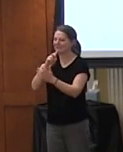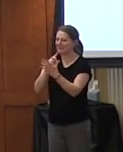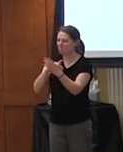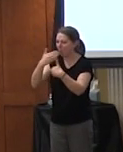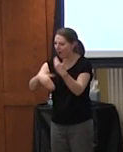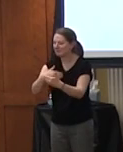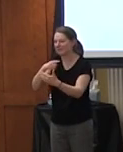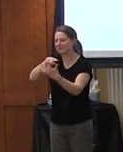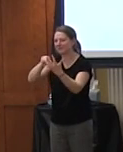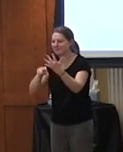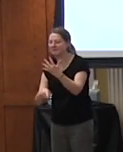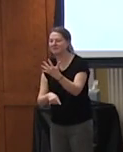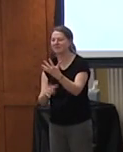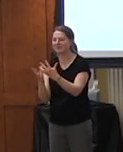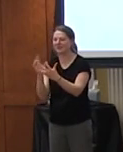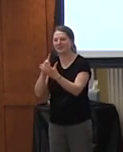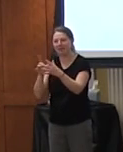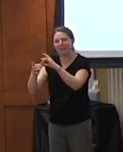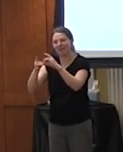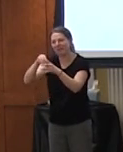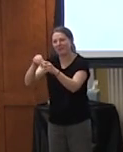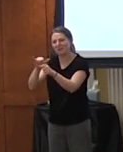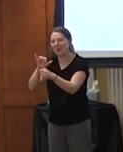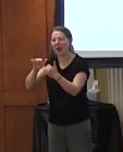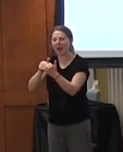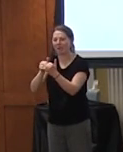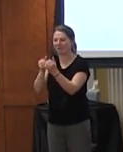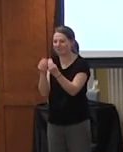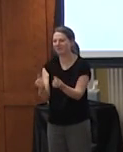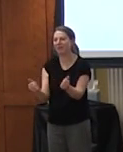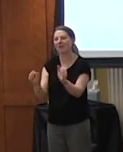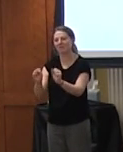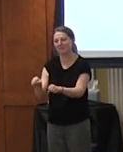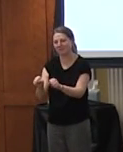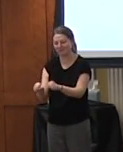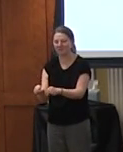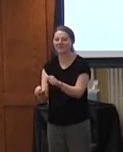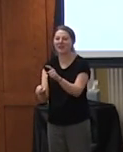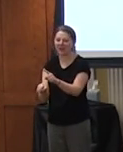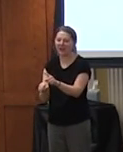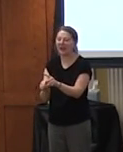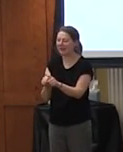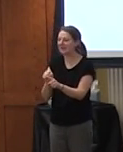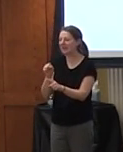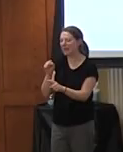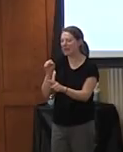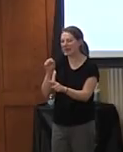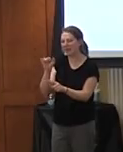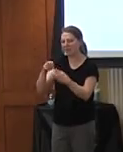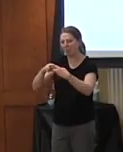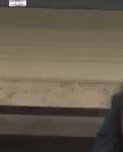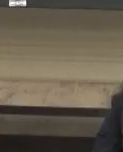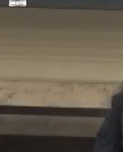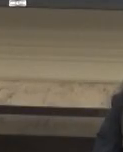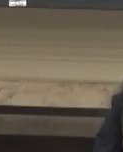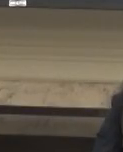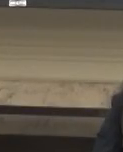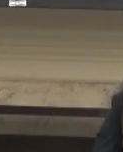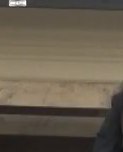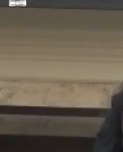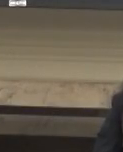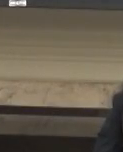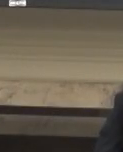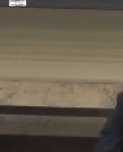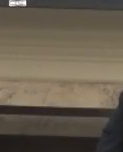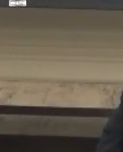all of those can work together to solve something like a wicked problem the wicked problem truly is it's not an evil problem it's